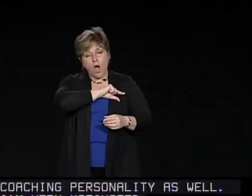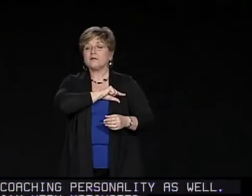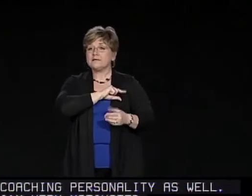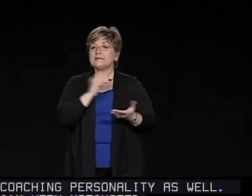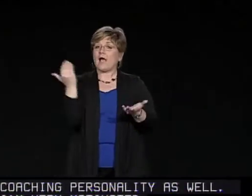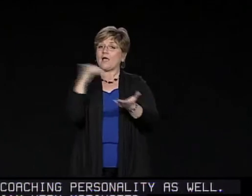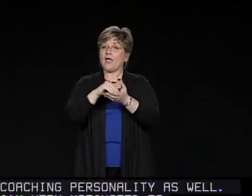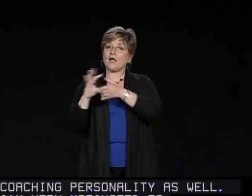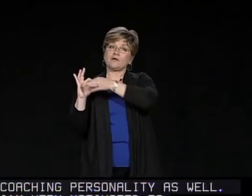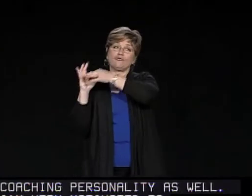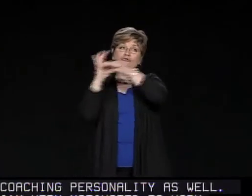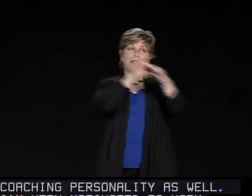others and share with others.